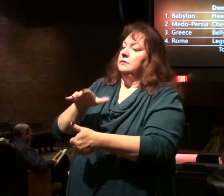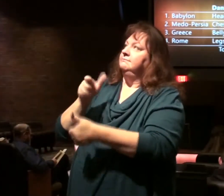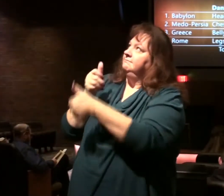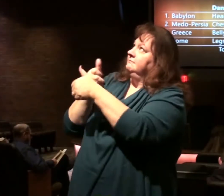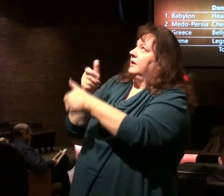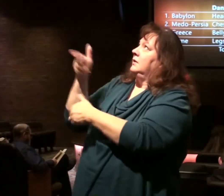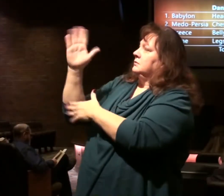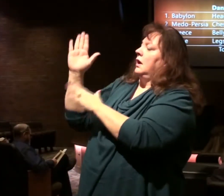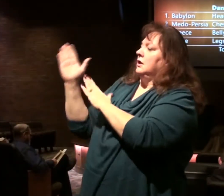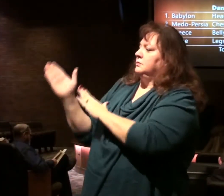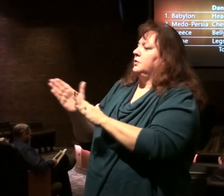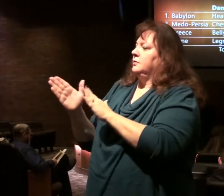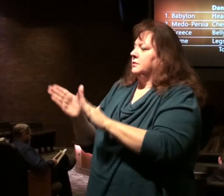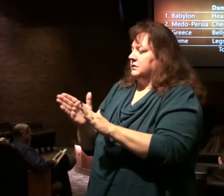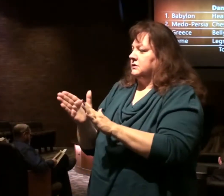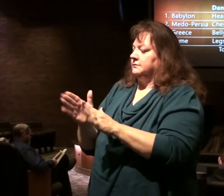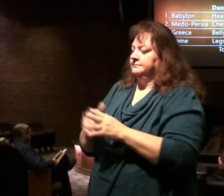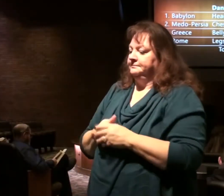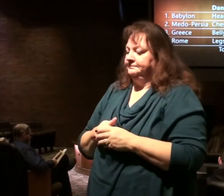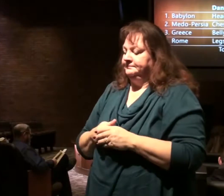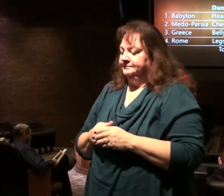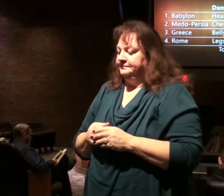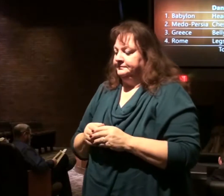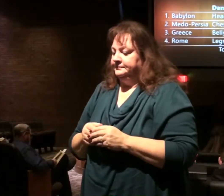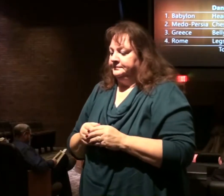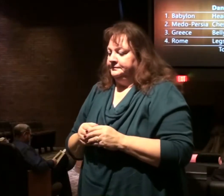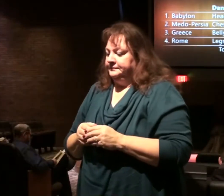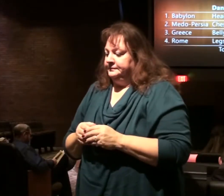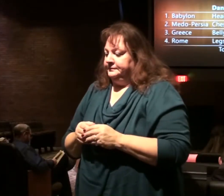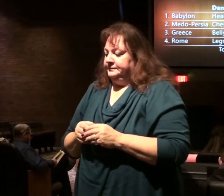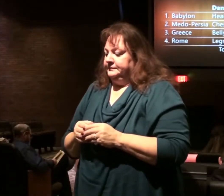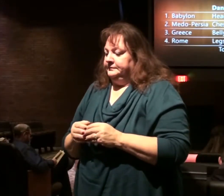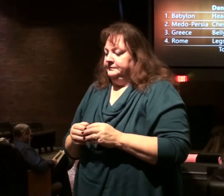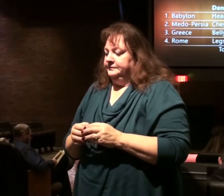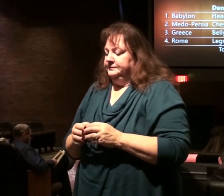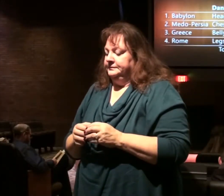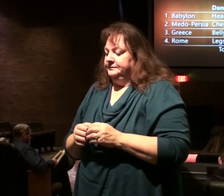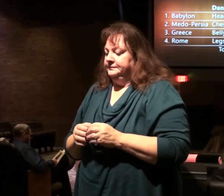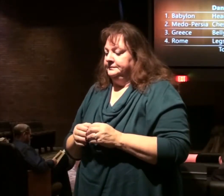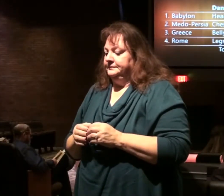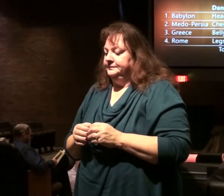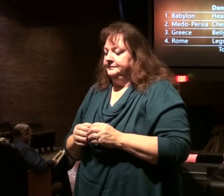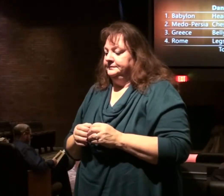God, and moving things toward his appointed goal.